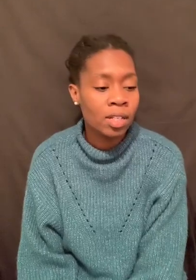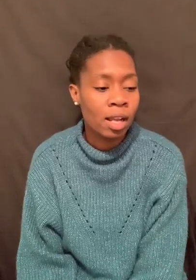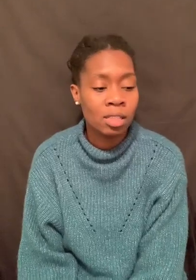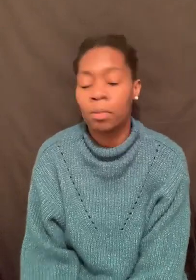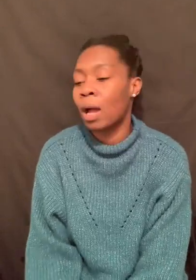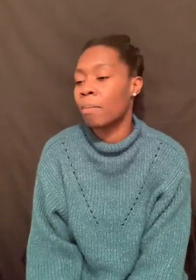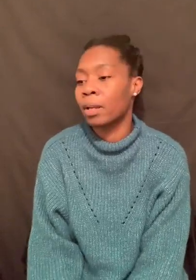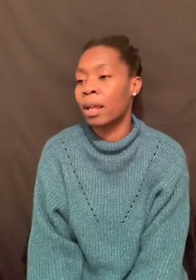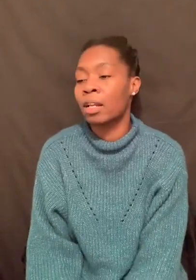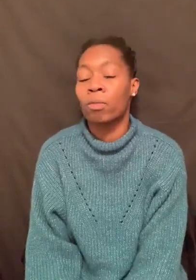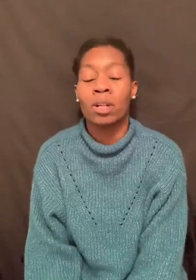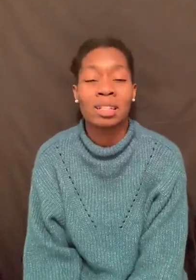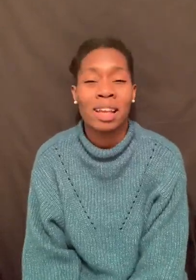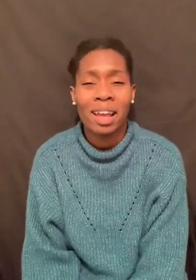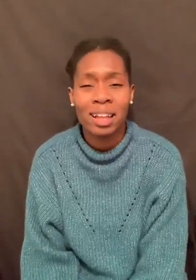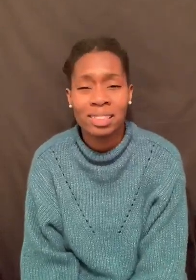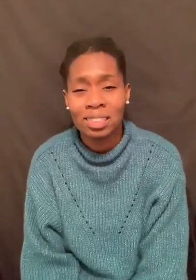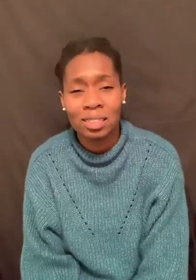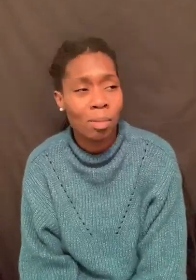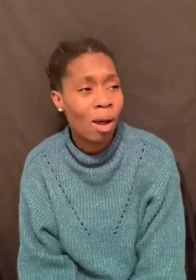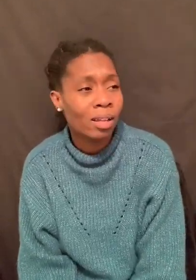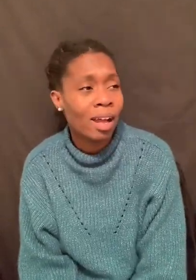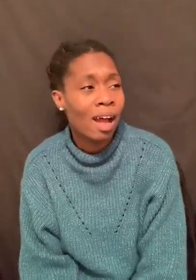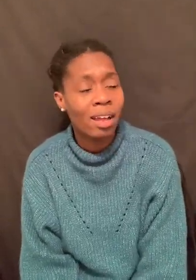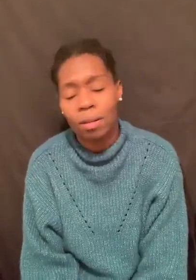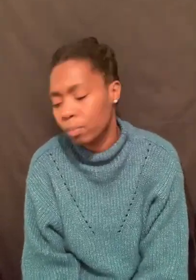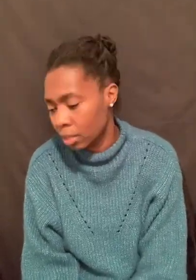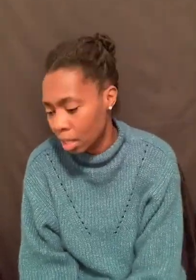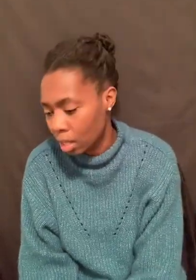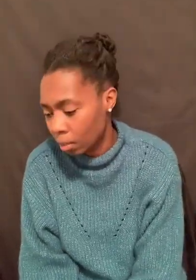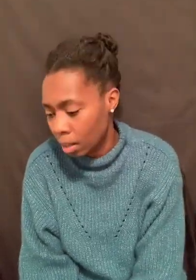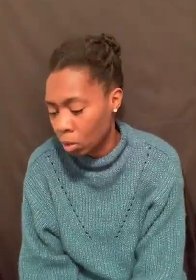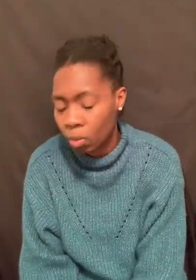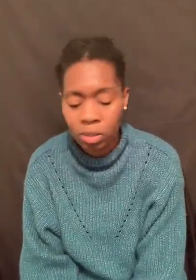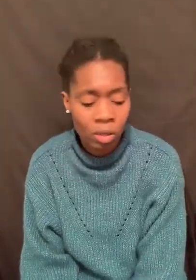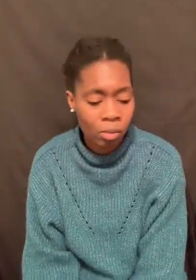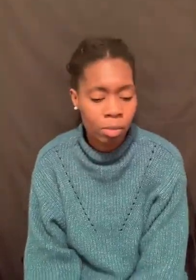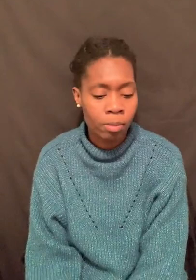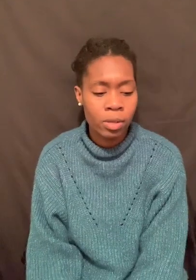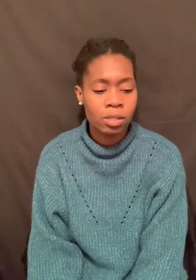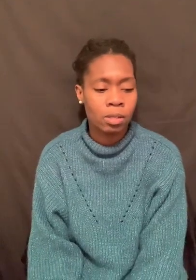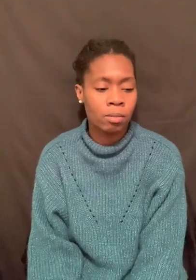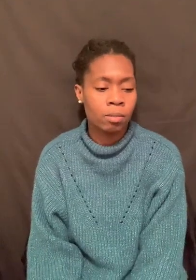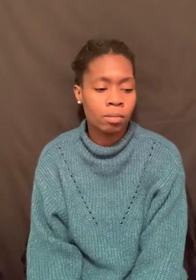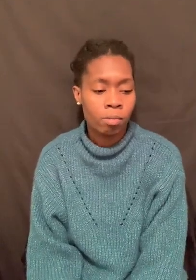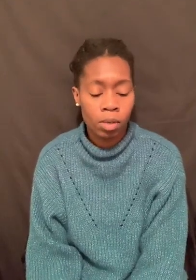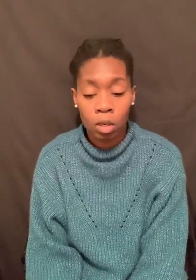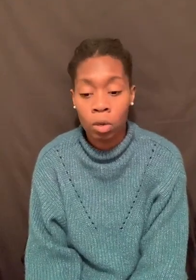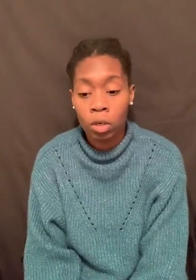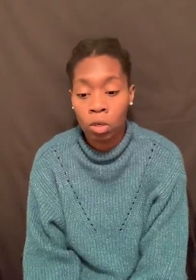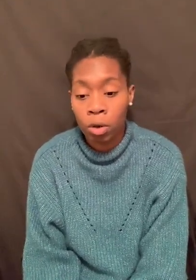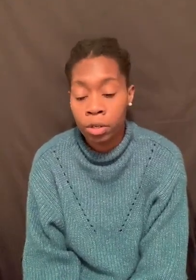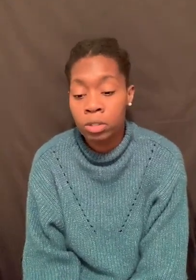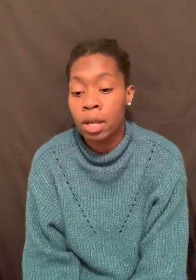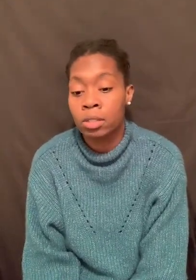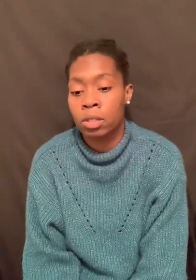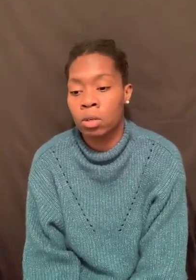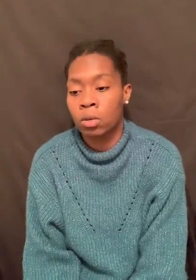he can imagine what happened. And end up realizing, hey, this is the smaller guy. Yeah, I almost killed him, put him in prison. But, you know, the Lord used that still.